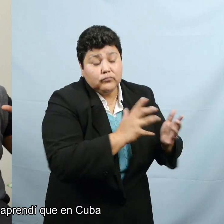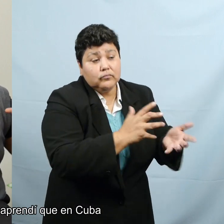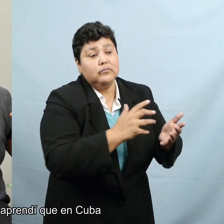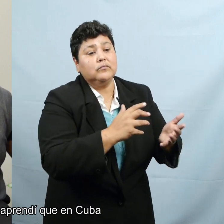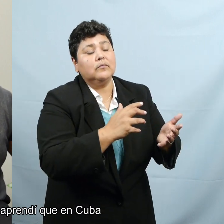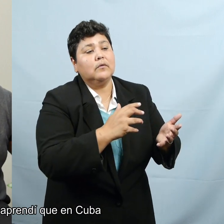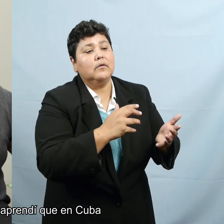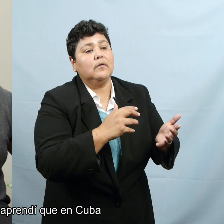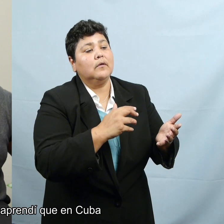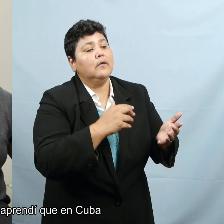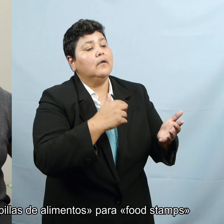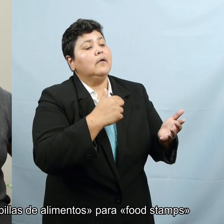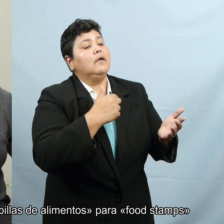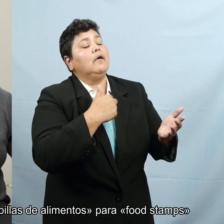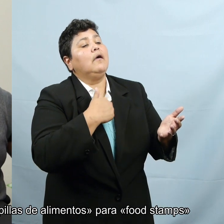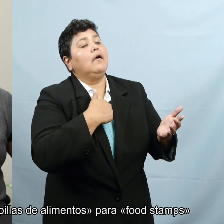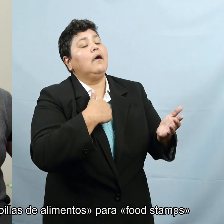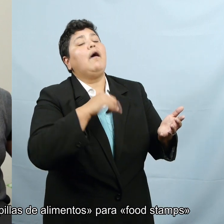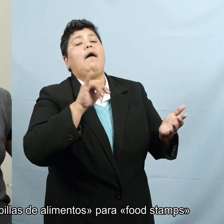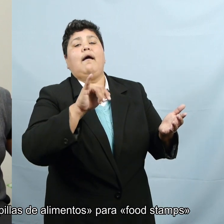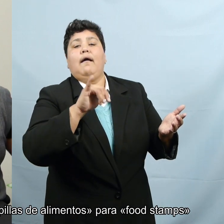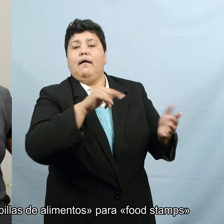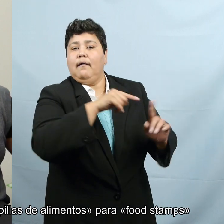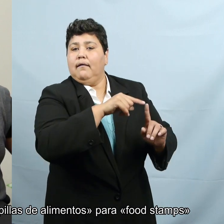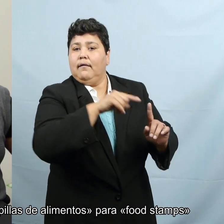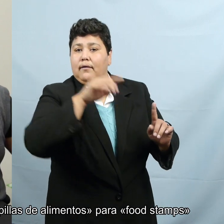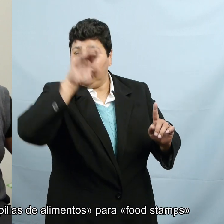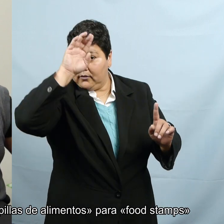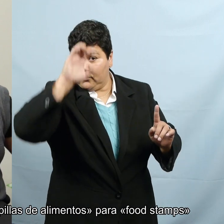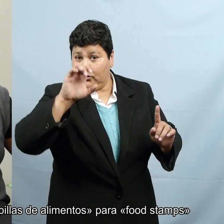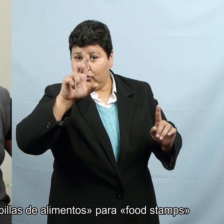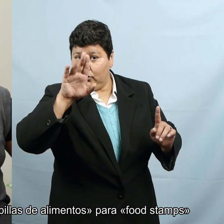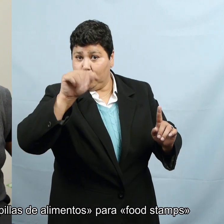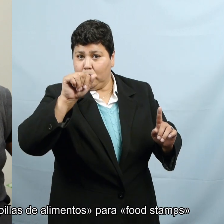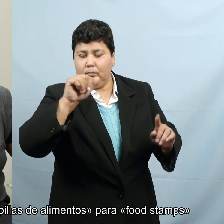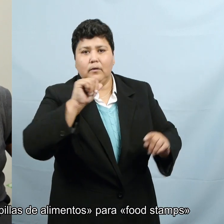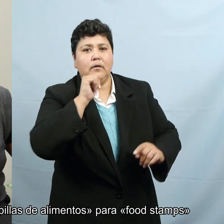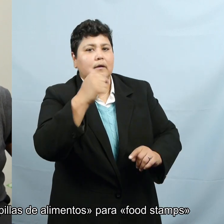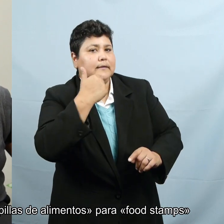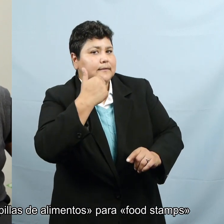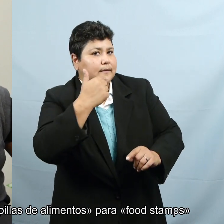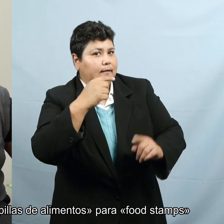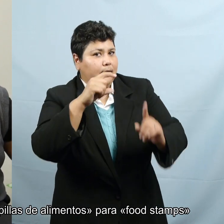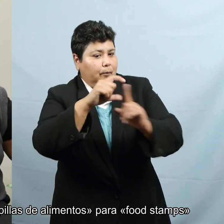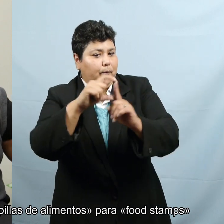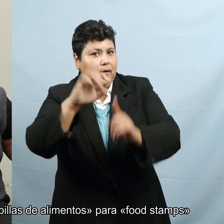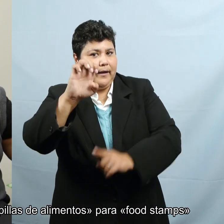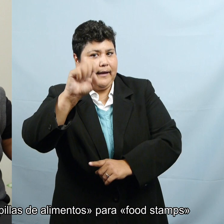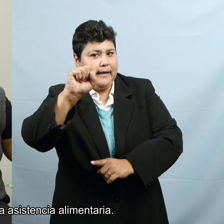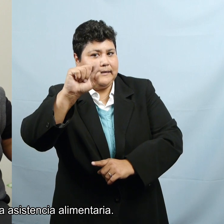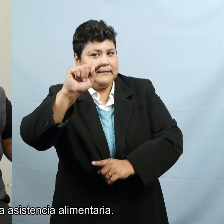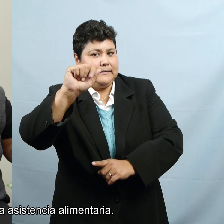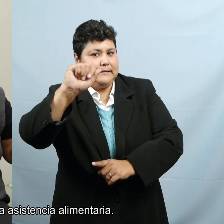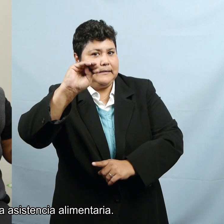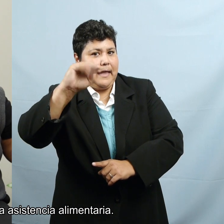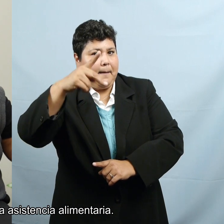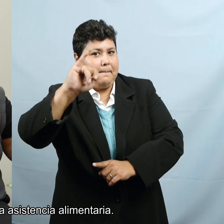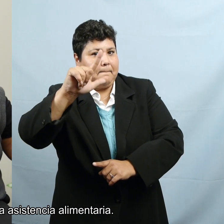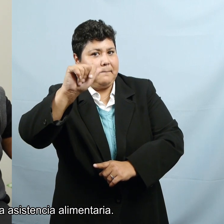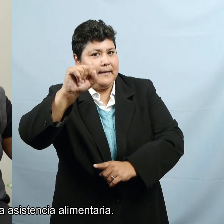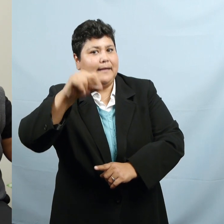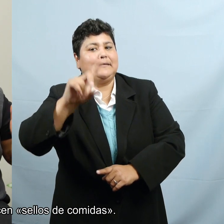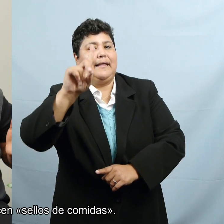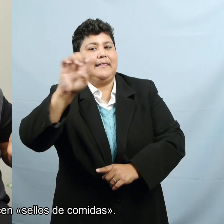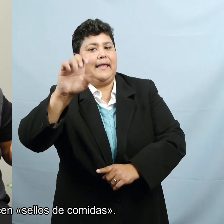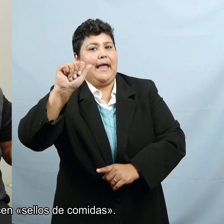that in, uh, in Cuba, um, they don't say estampillas de alimentos for food stamps or, or food